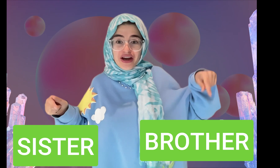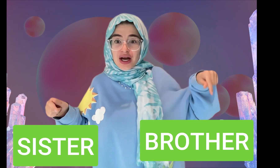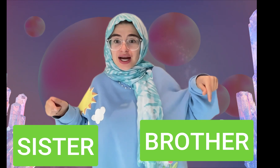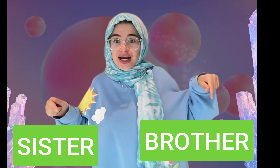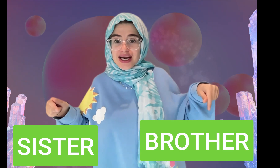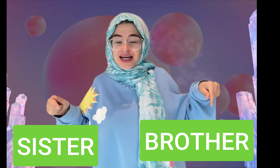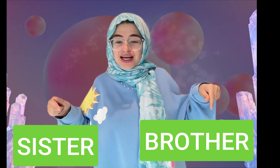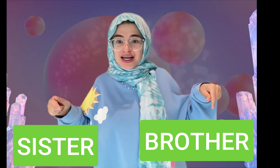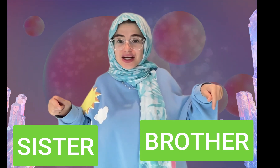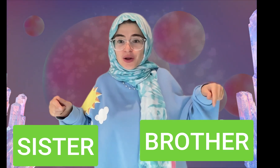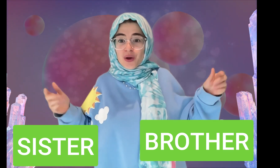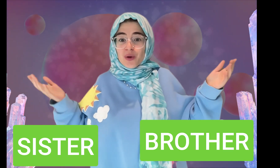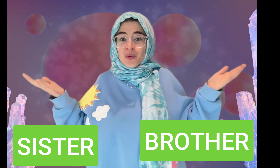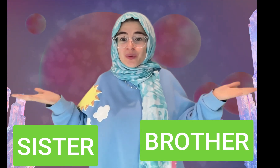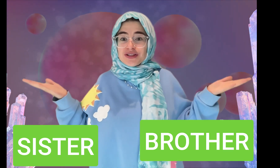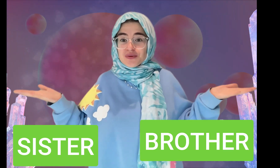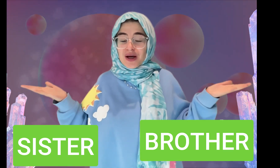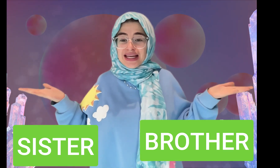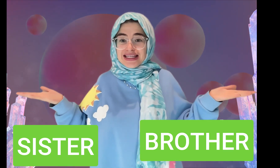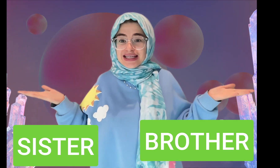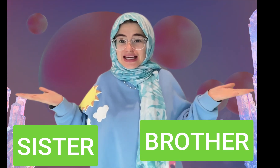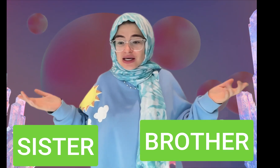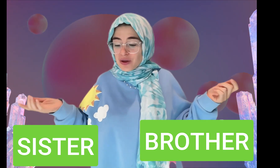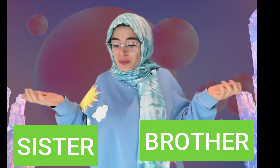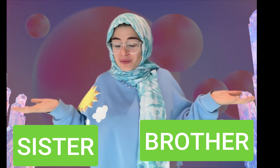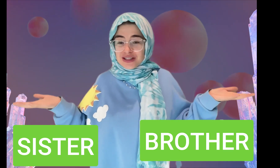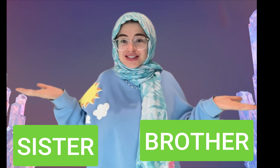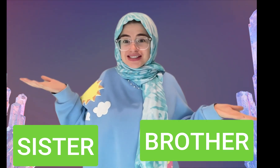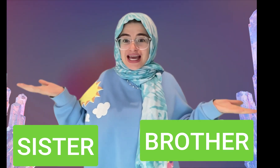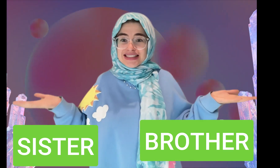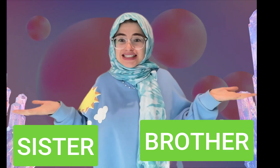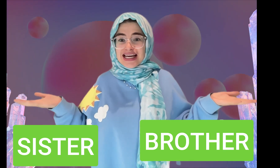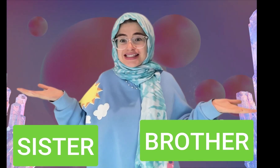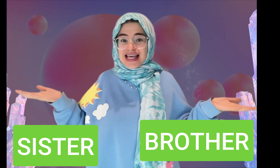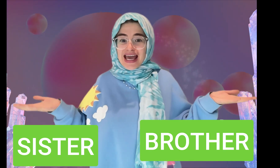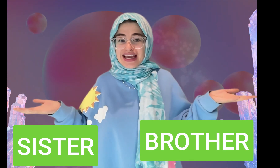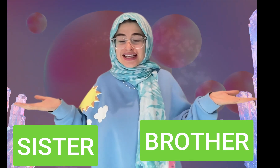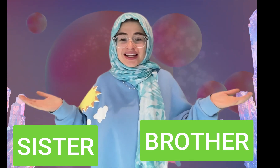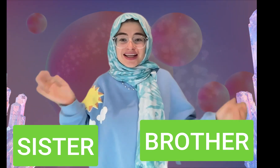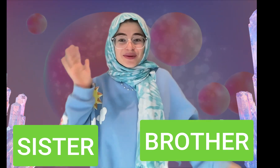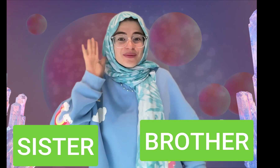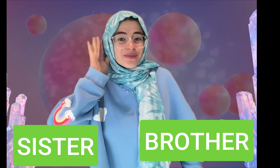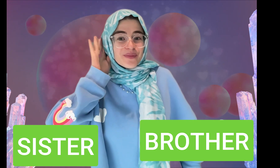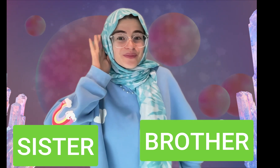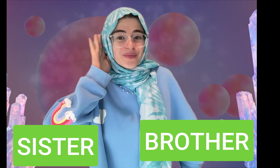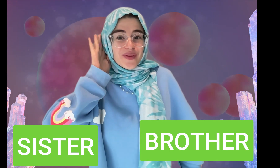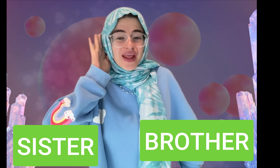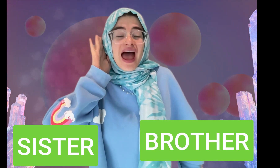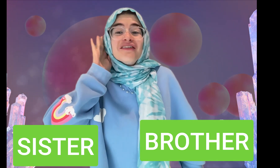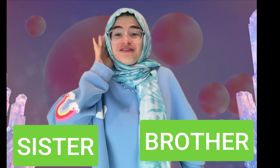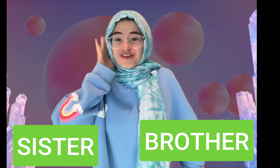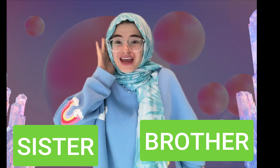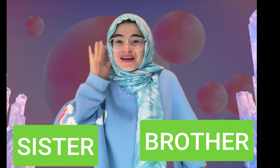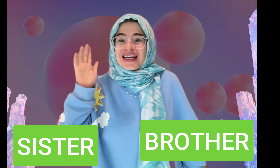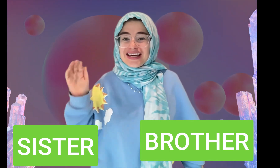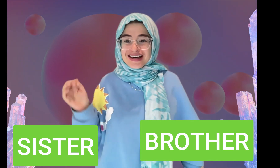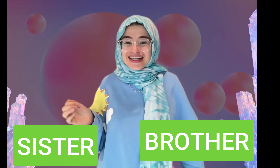which one son which sign did I sign very good